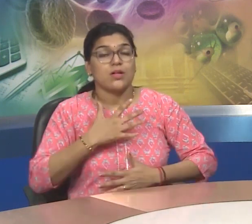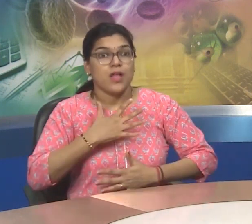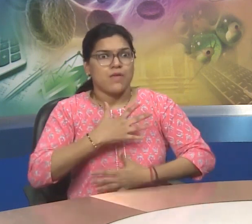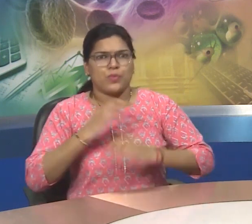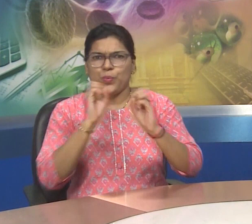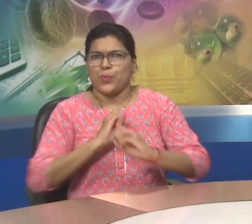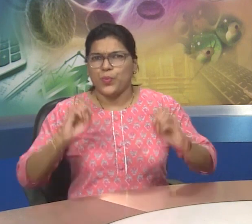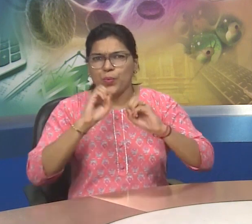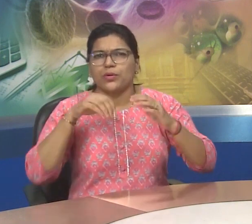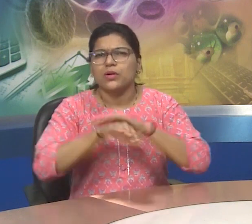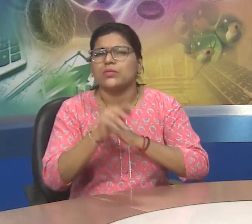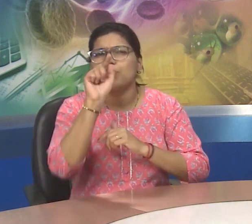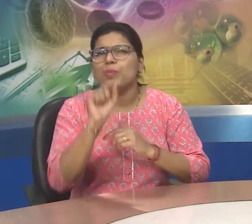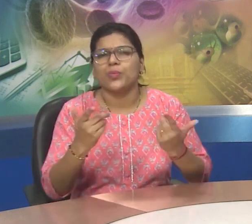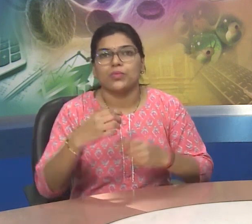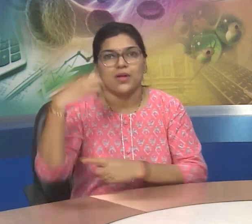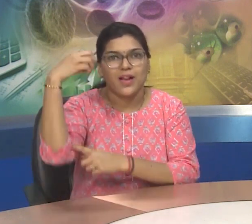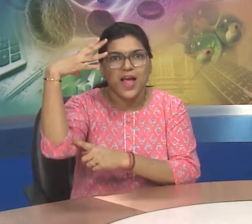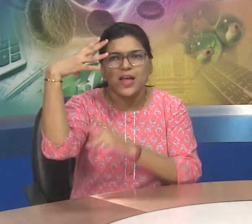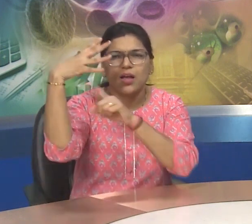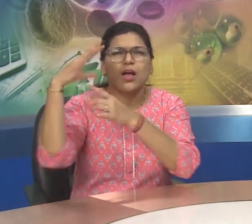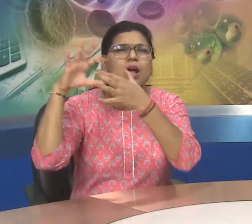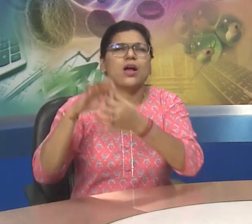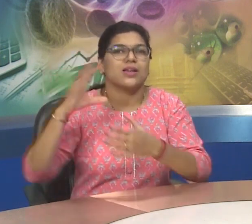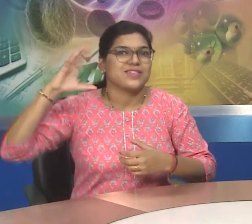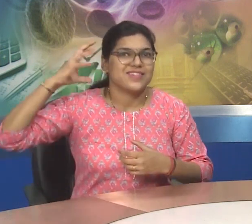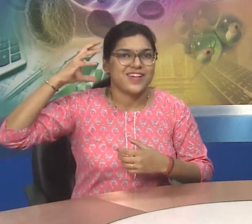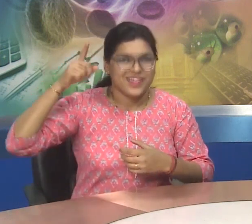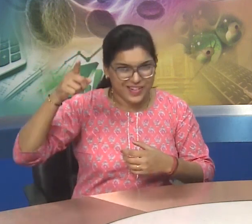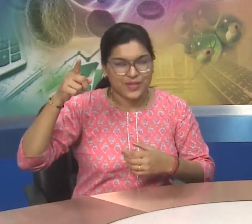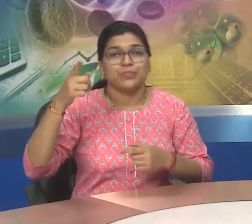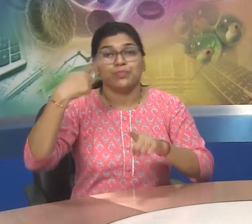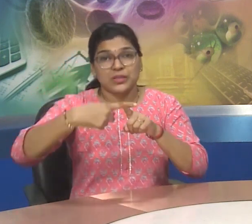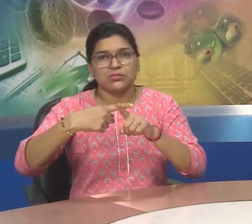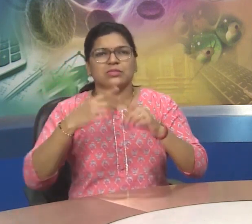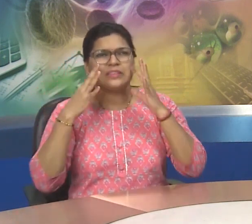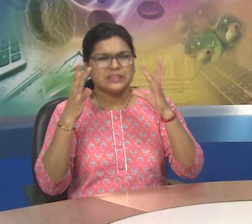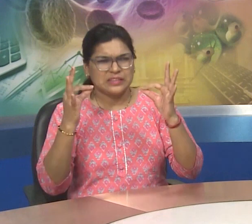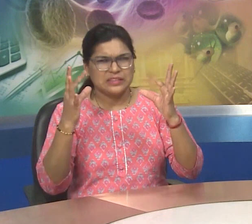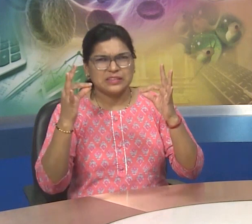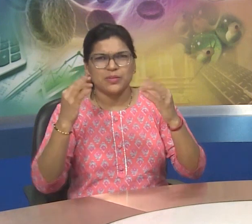Answer, light, humidity, temperature,